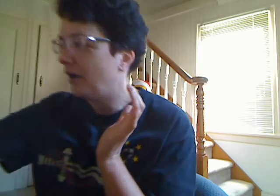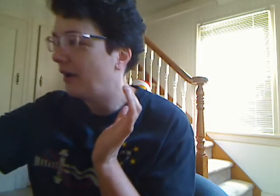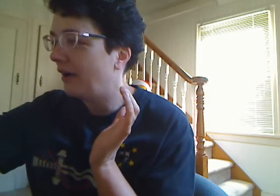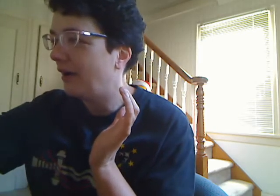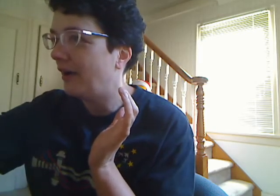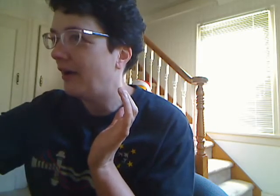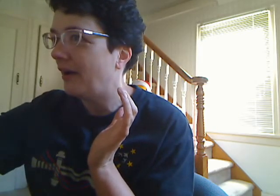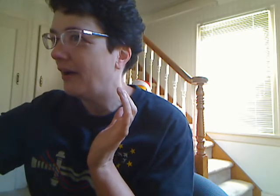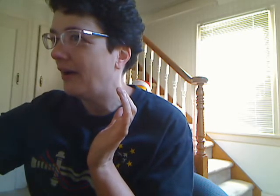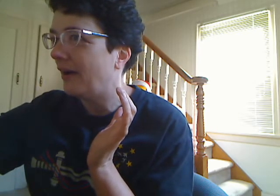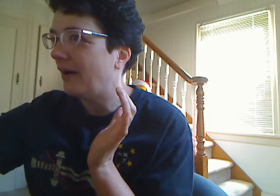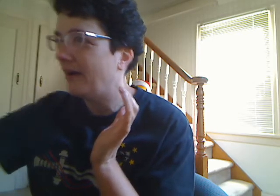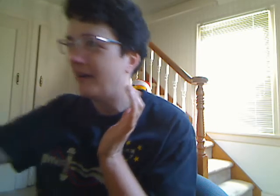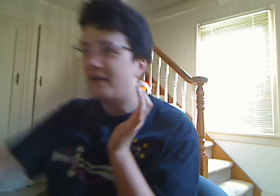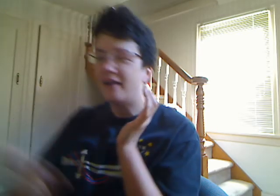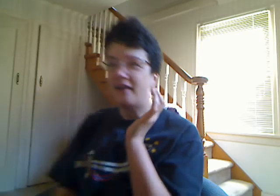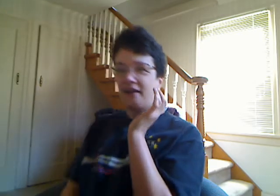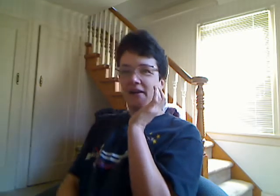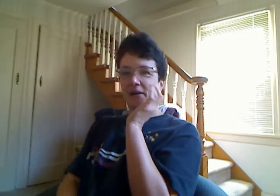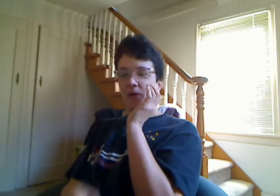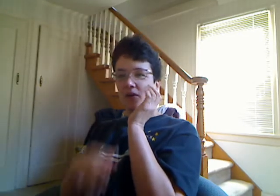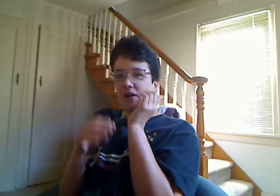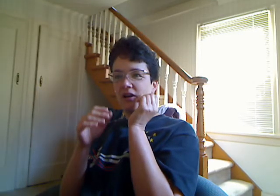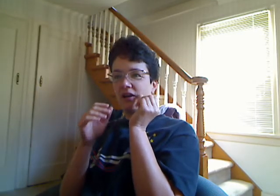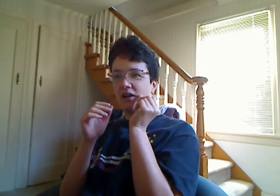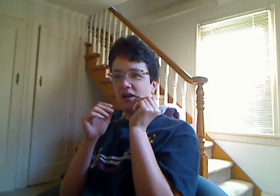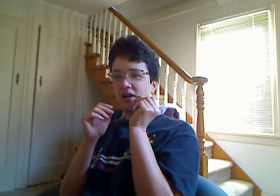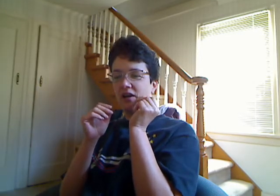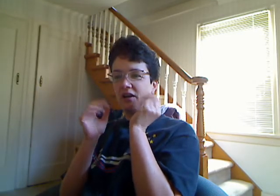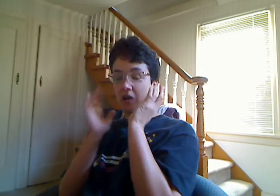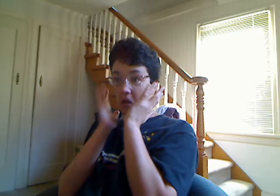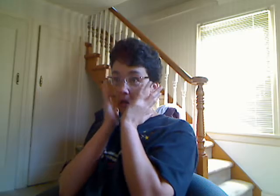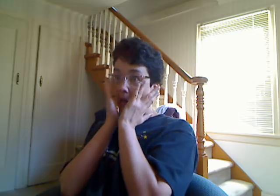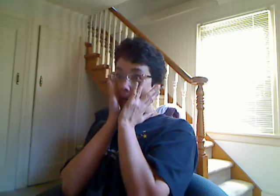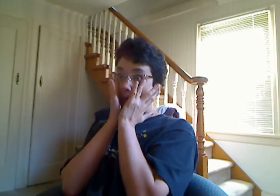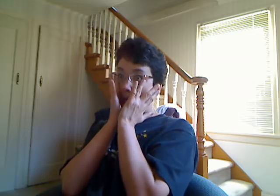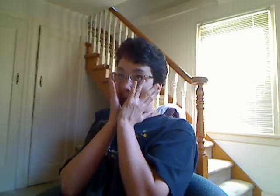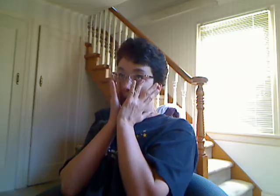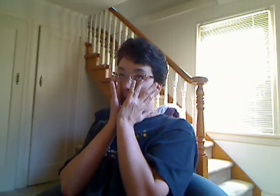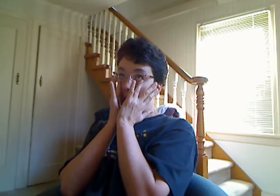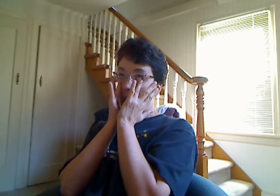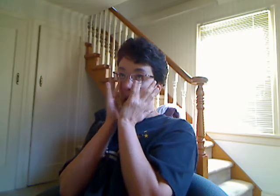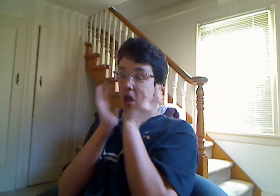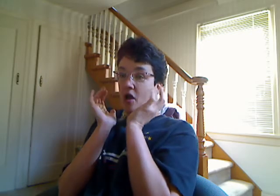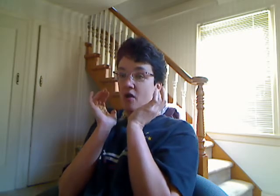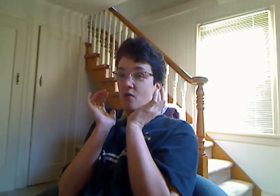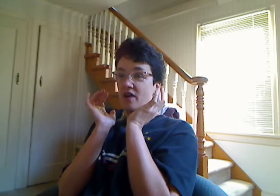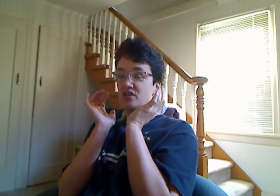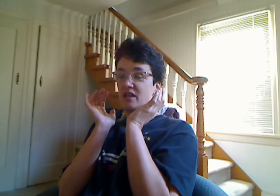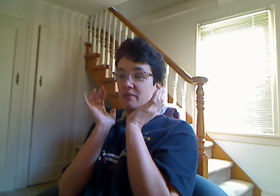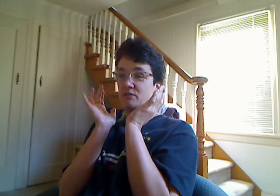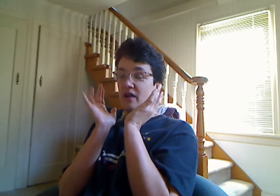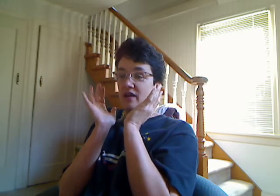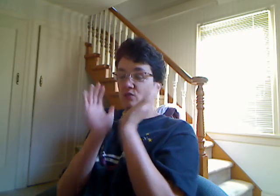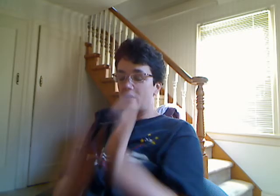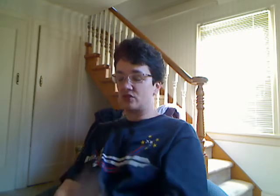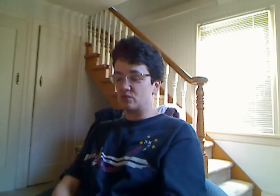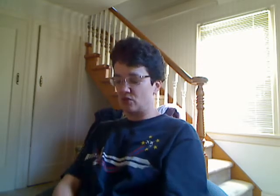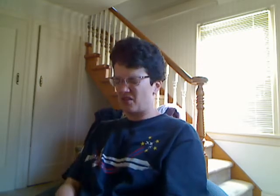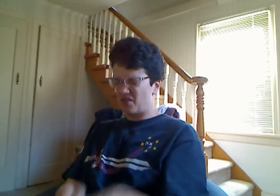man. can, like, take out this- I can take out the core of this planet. And, ugh. Oh, watching that makes my eyes water some more. It's